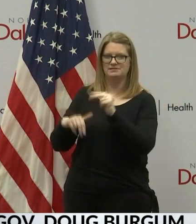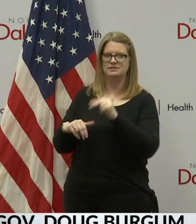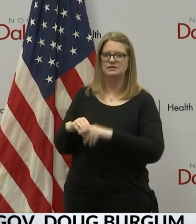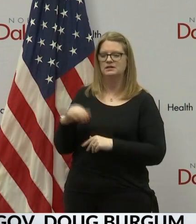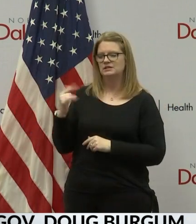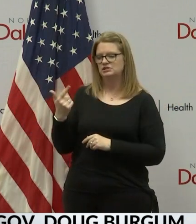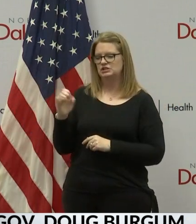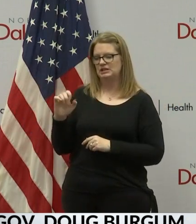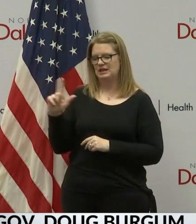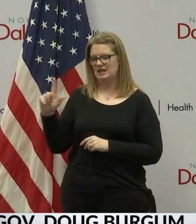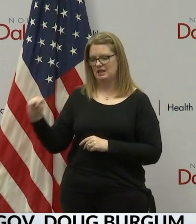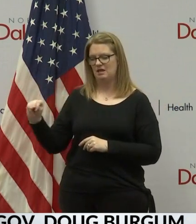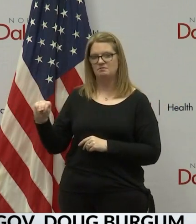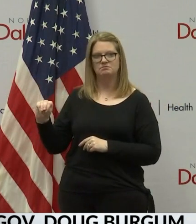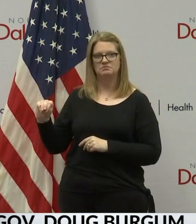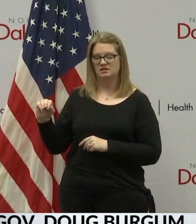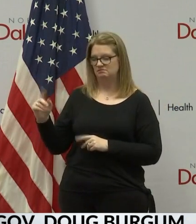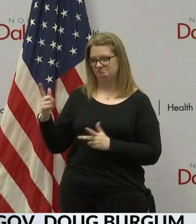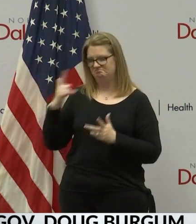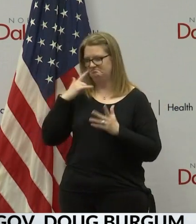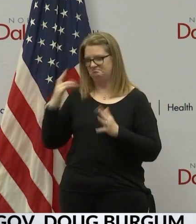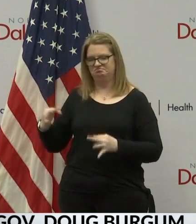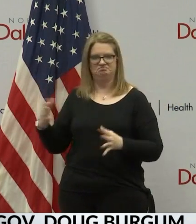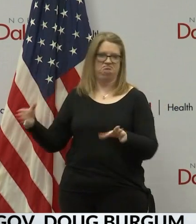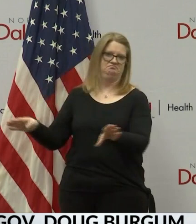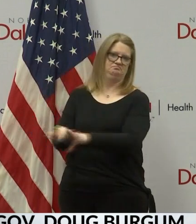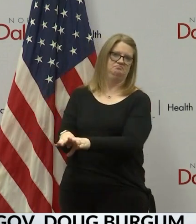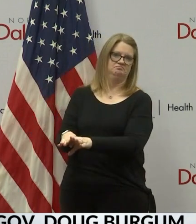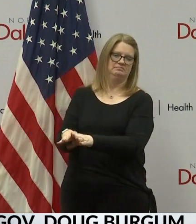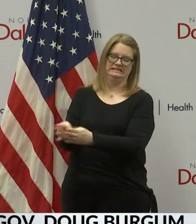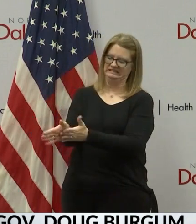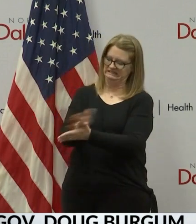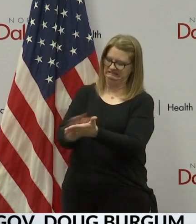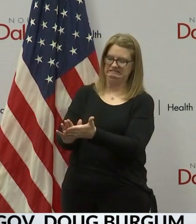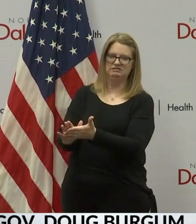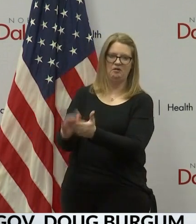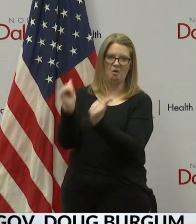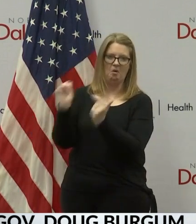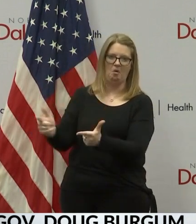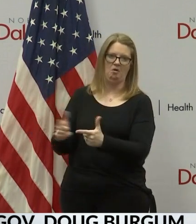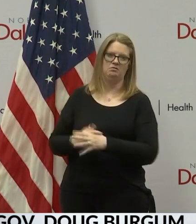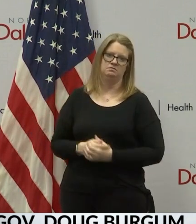GELM has responsibly shut down the entire plant and is cleaning the whole plant.